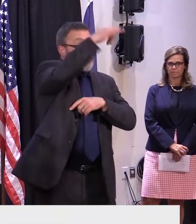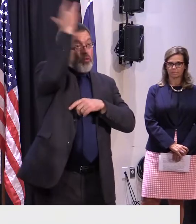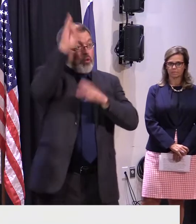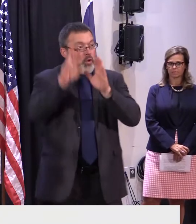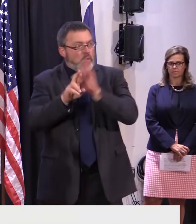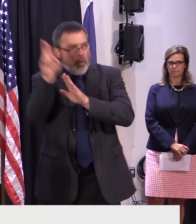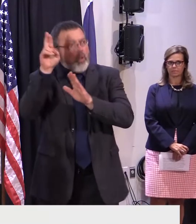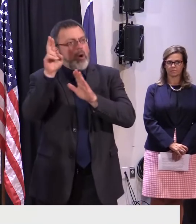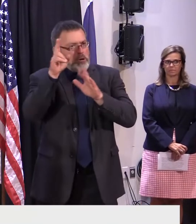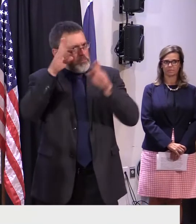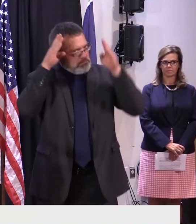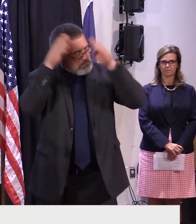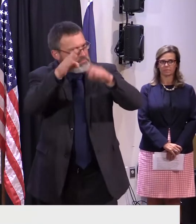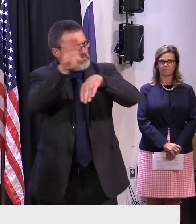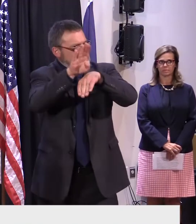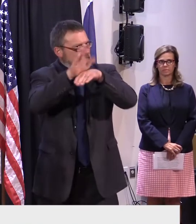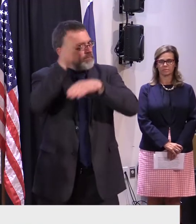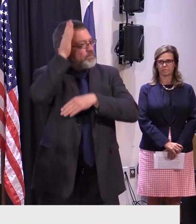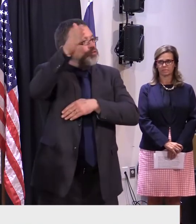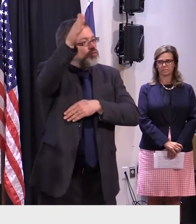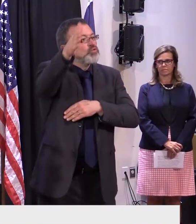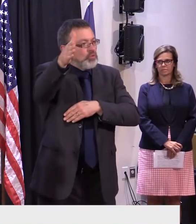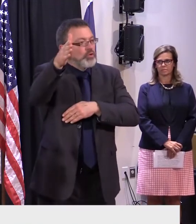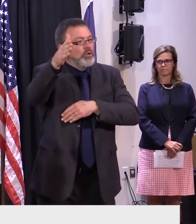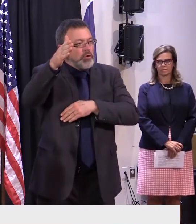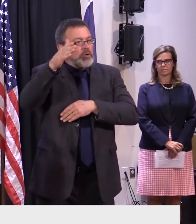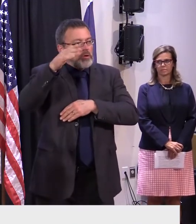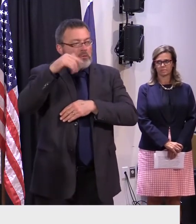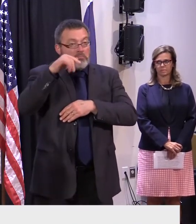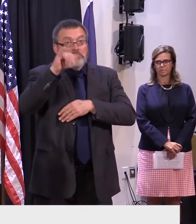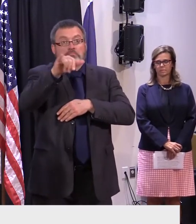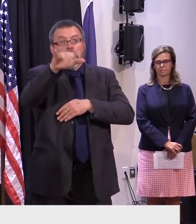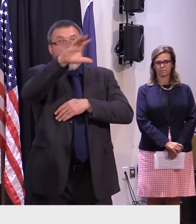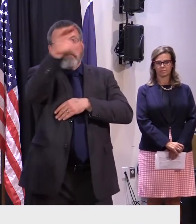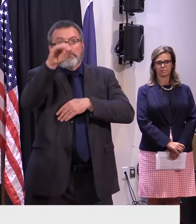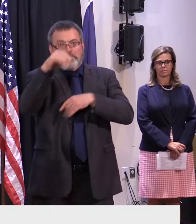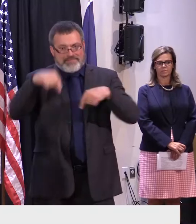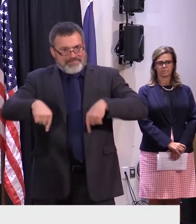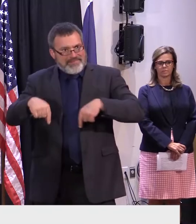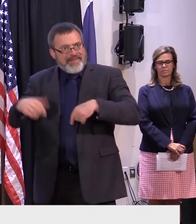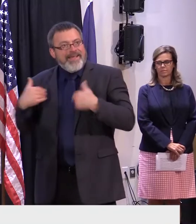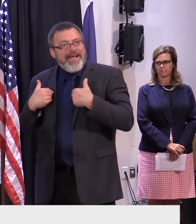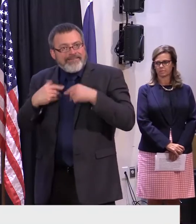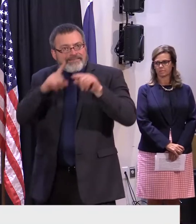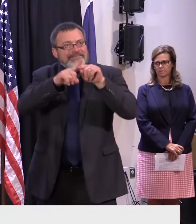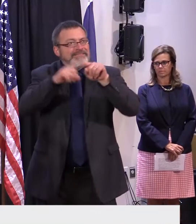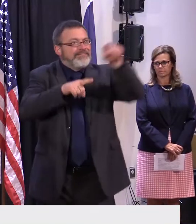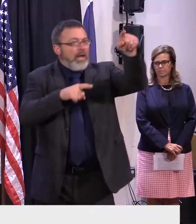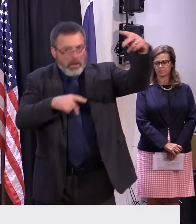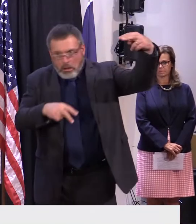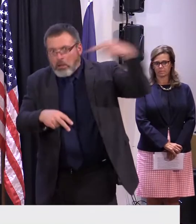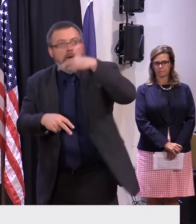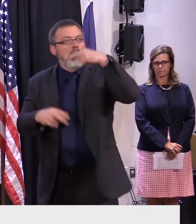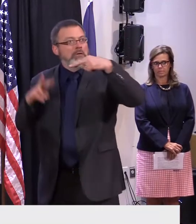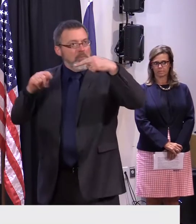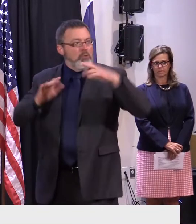so that other aerospace-related companies, if they want a foothold in the U.S., will consider Vermont.